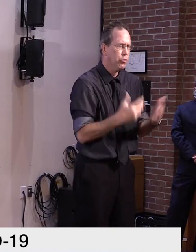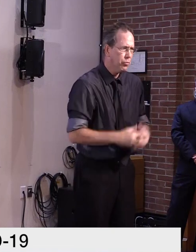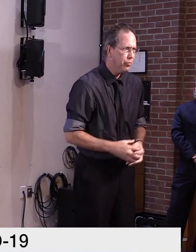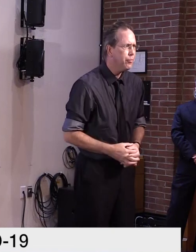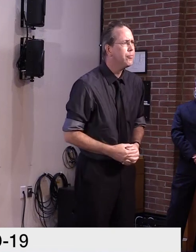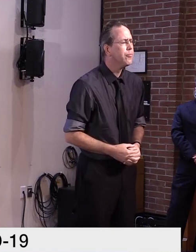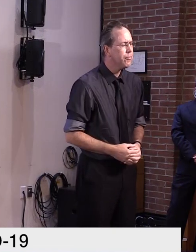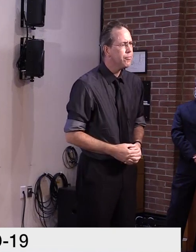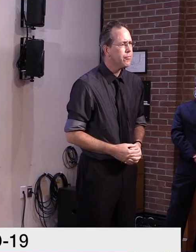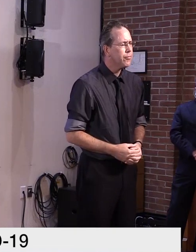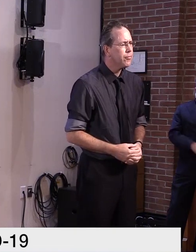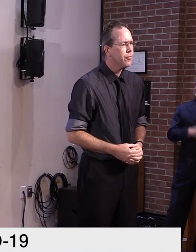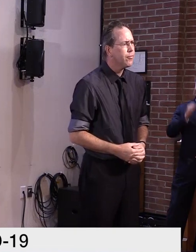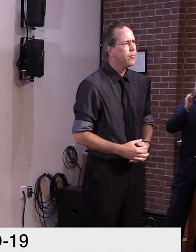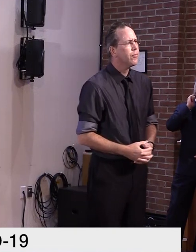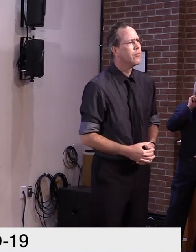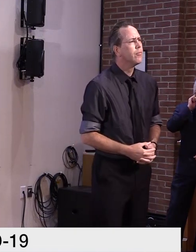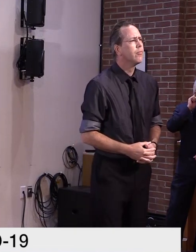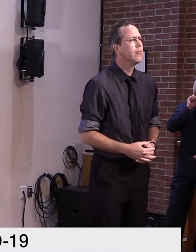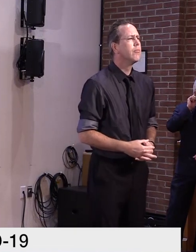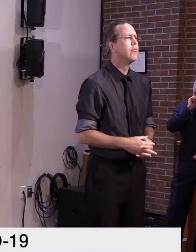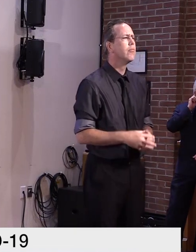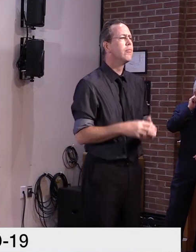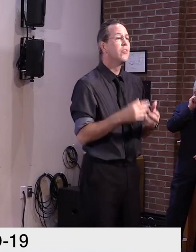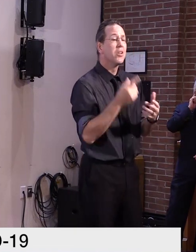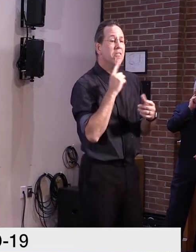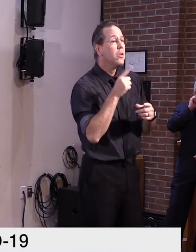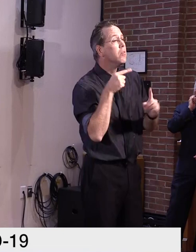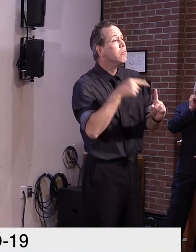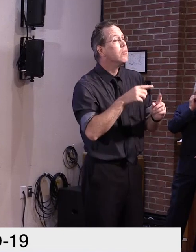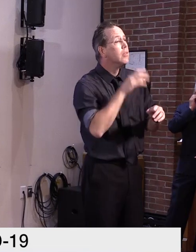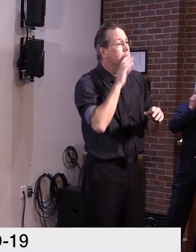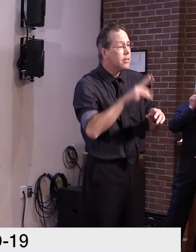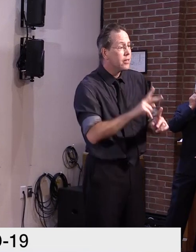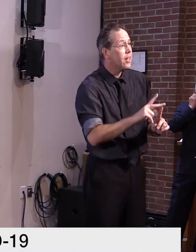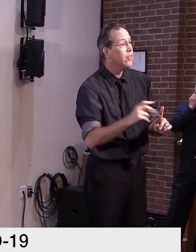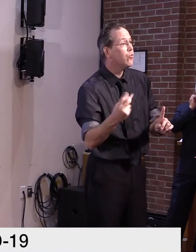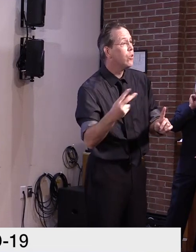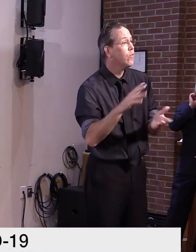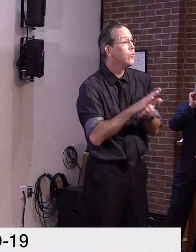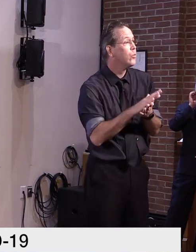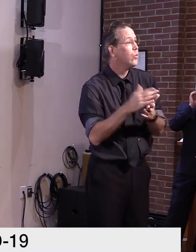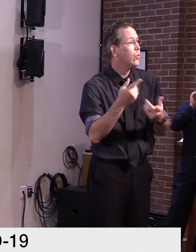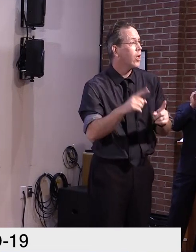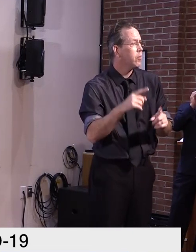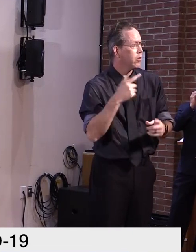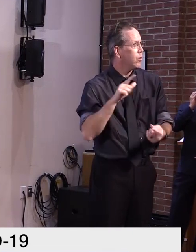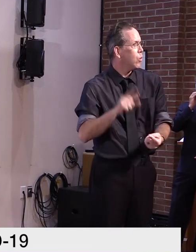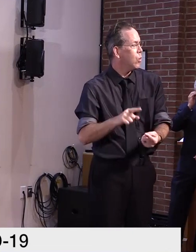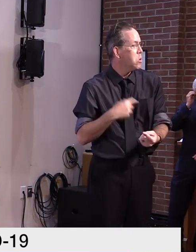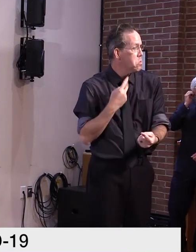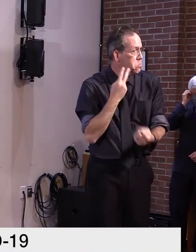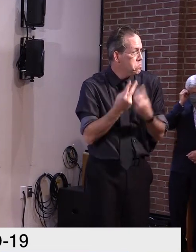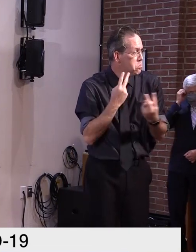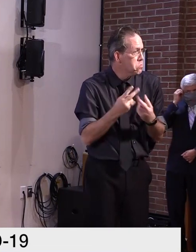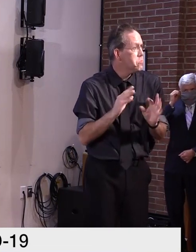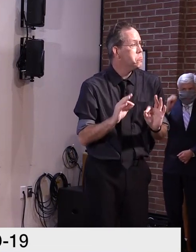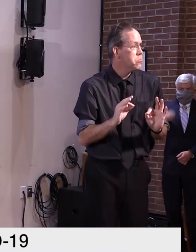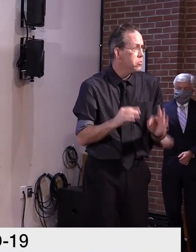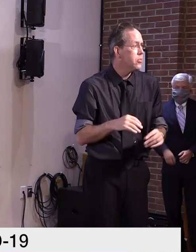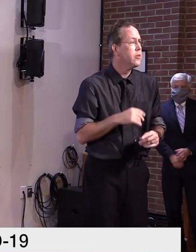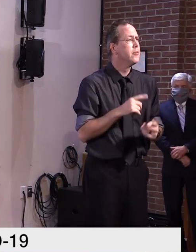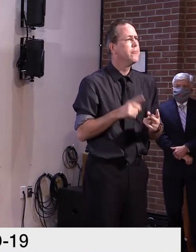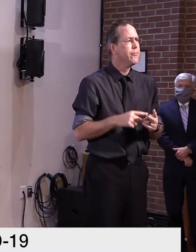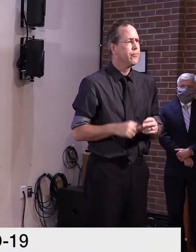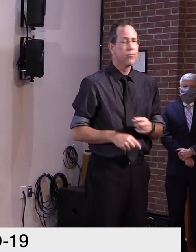when K through 12 is restarting and higher education is restarting. For this week, you see that we had 30 new cases.